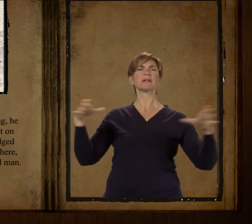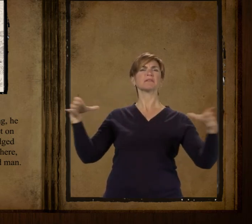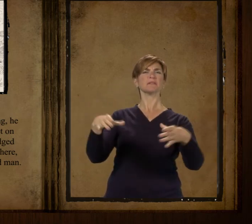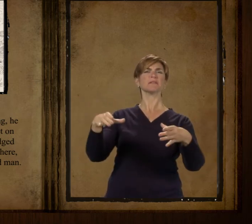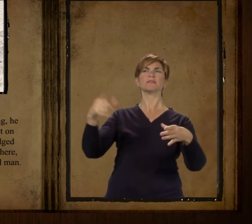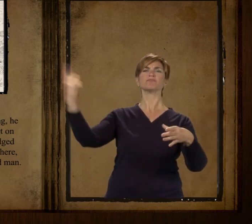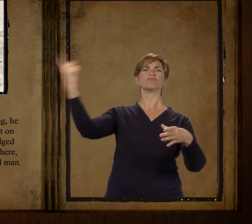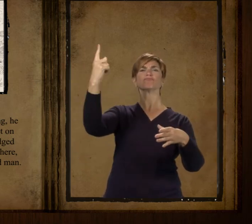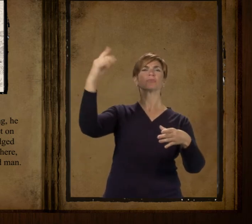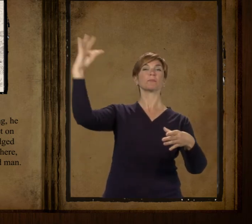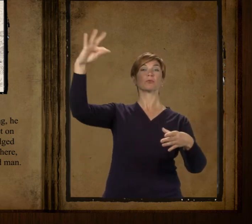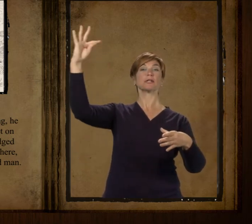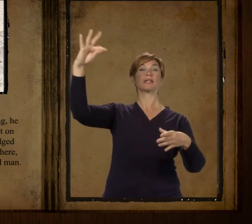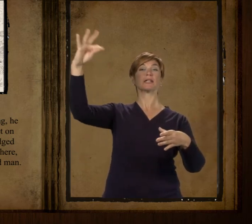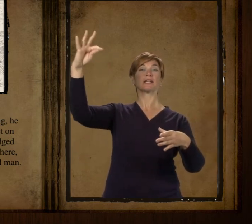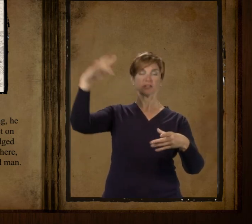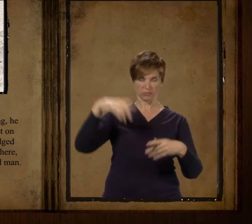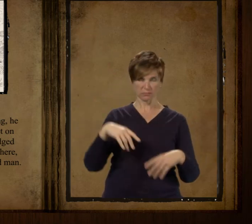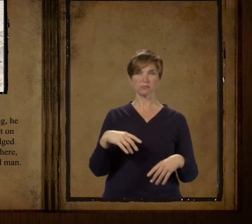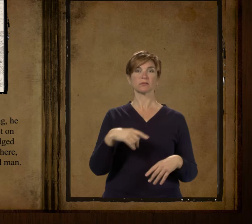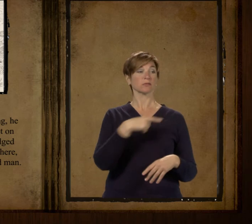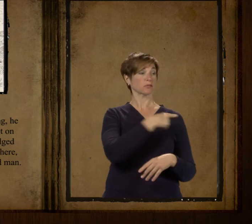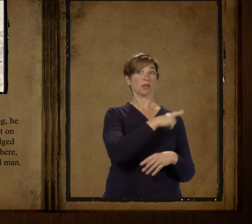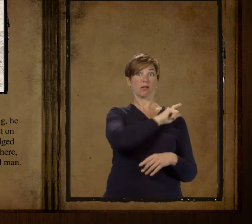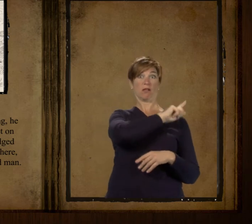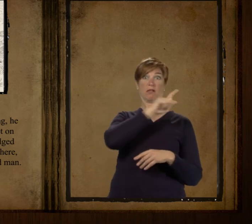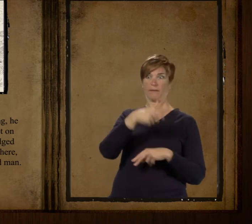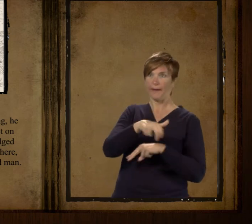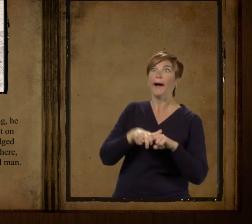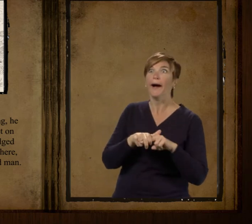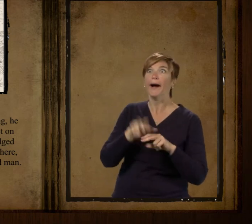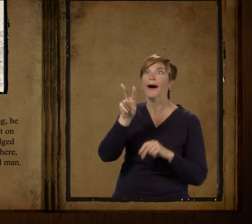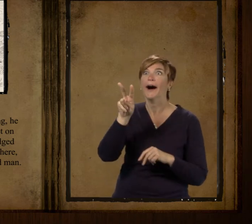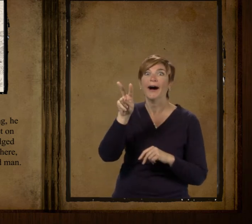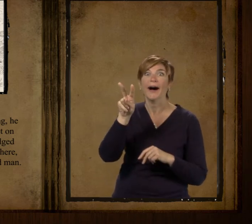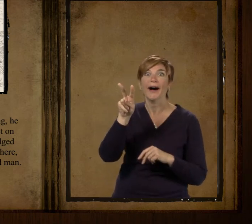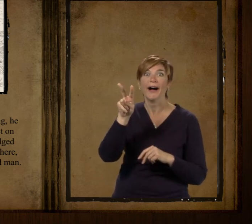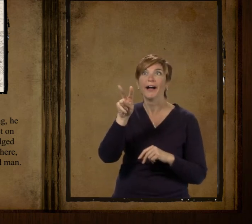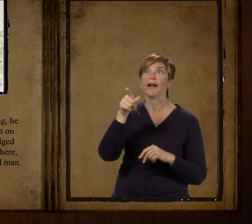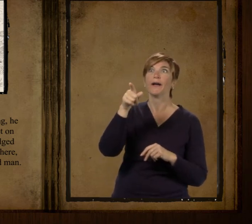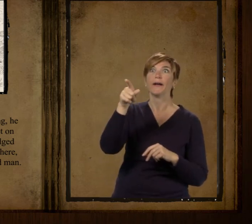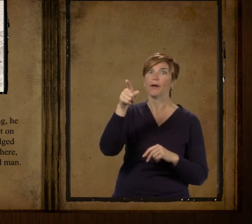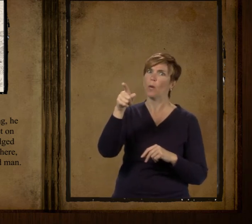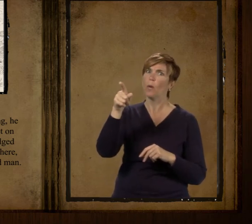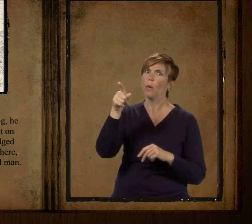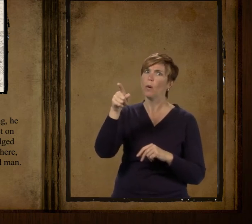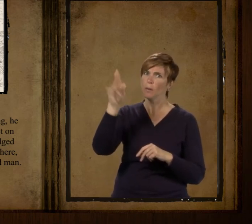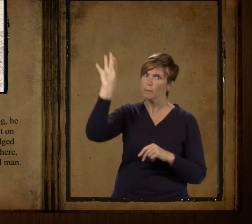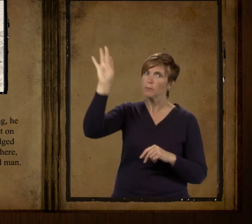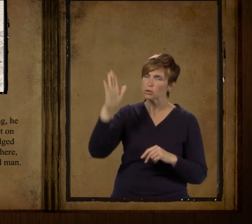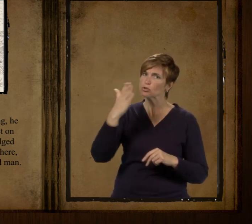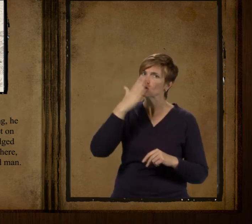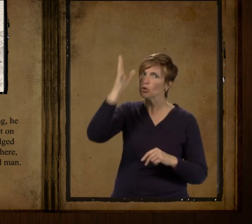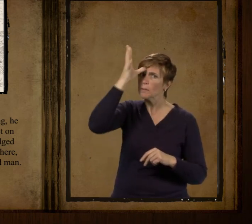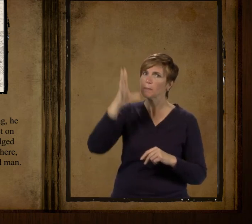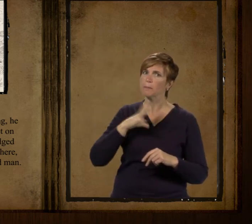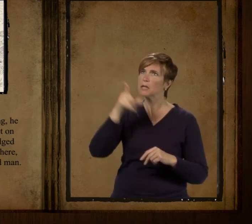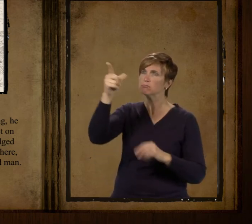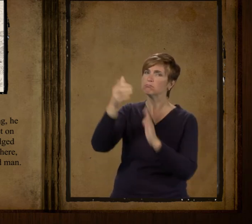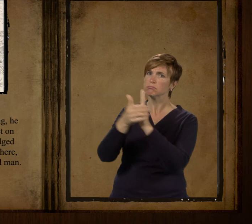or if there was a camp meeting and he would be there regular bet on parson walker which he